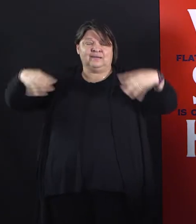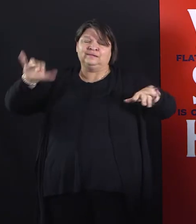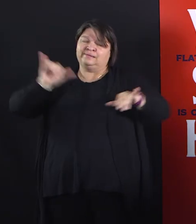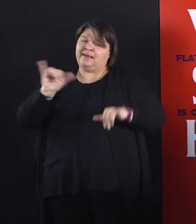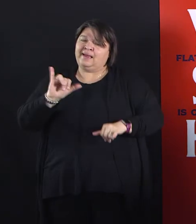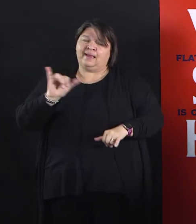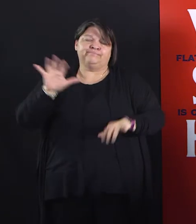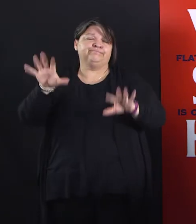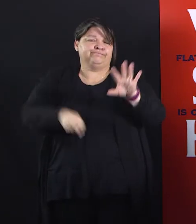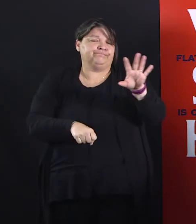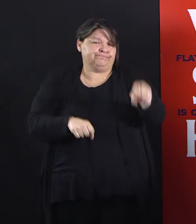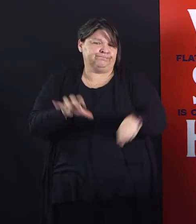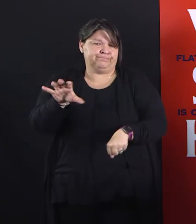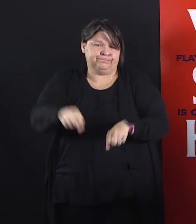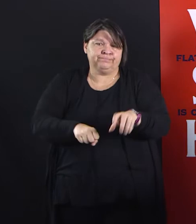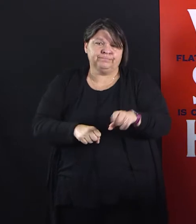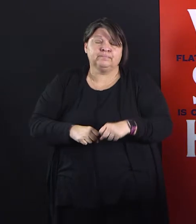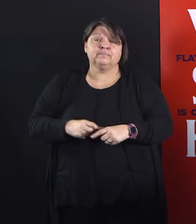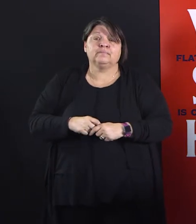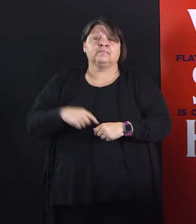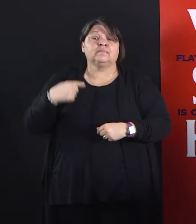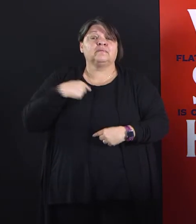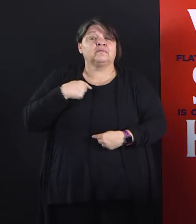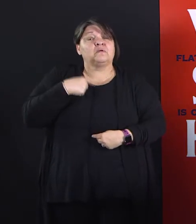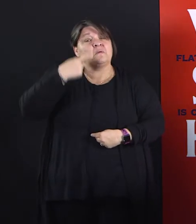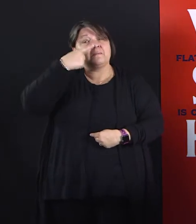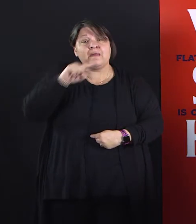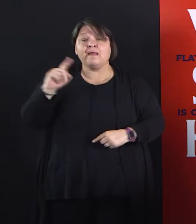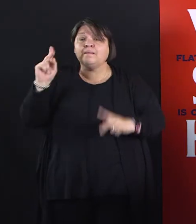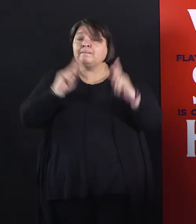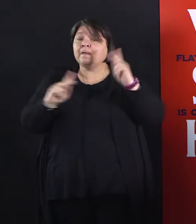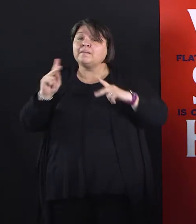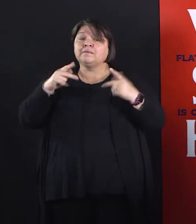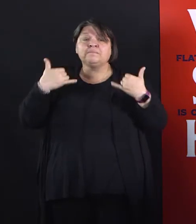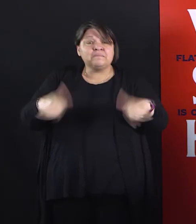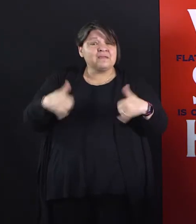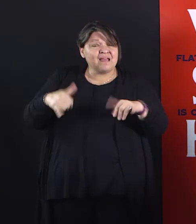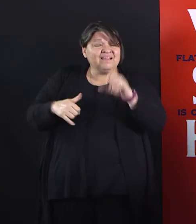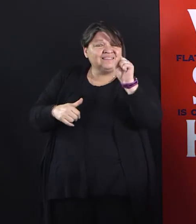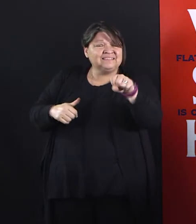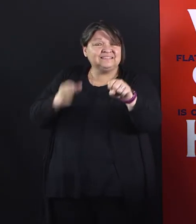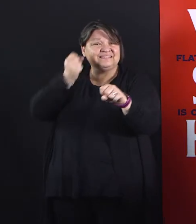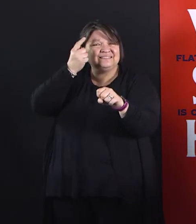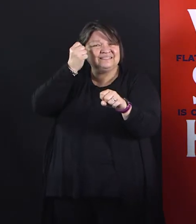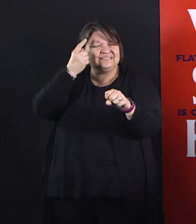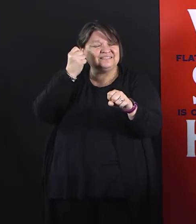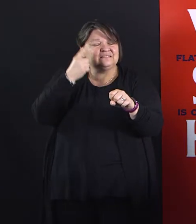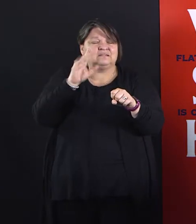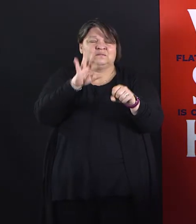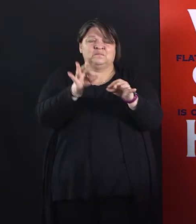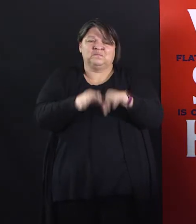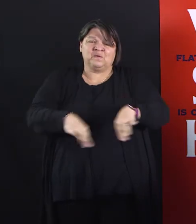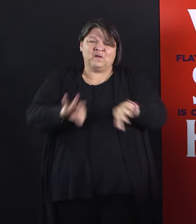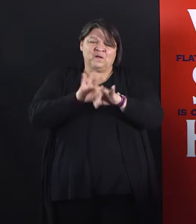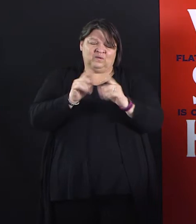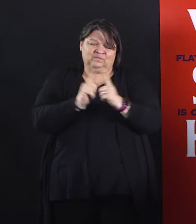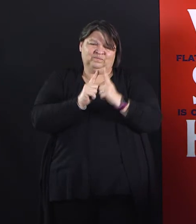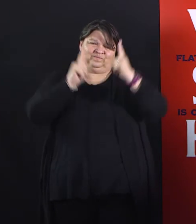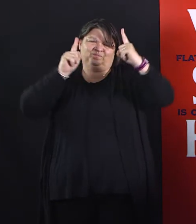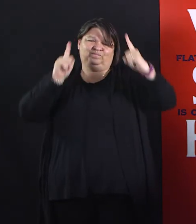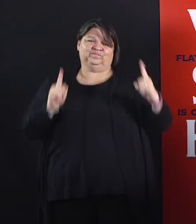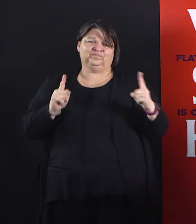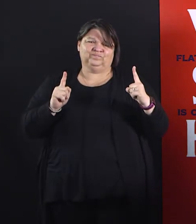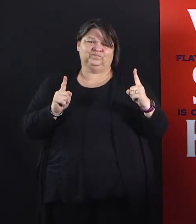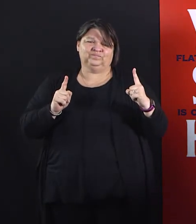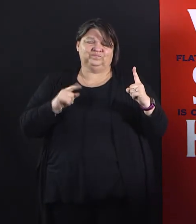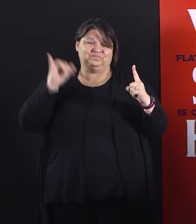when they get overrun with kids and adults, we just simply can't risk the spread of COVID-19. You got